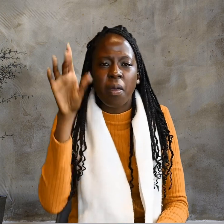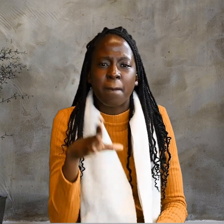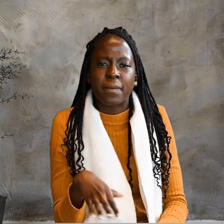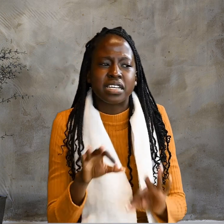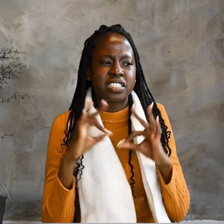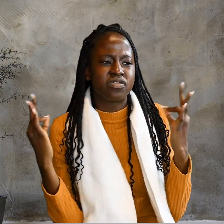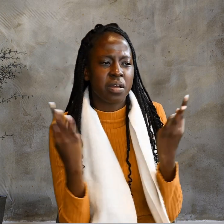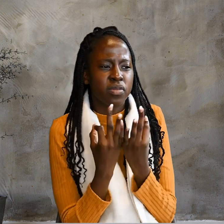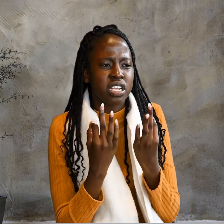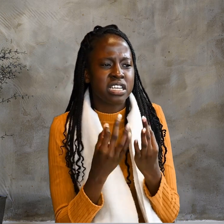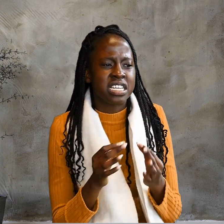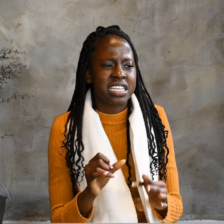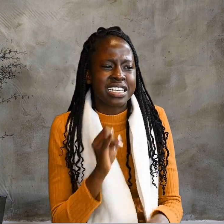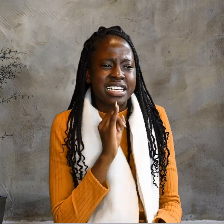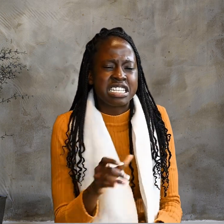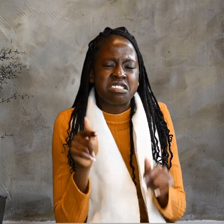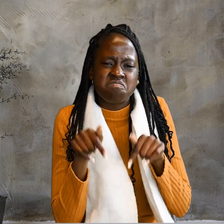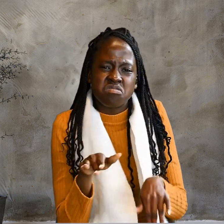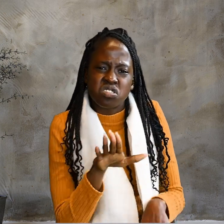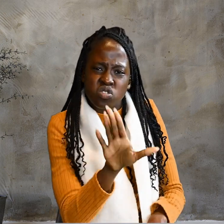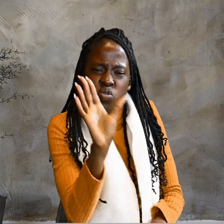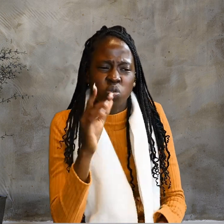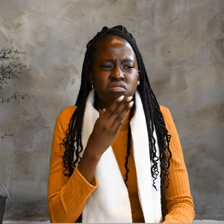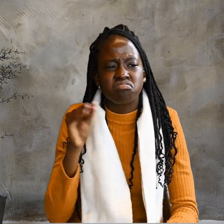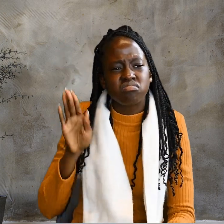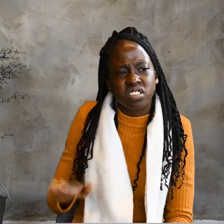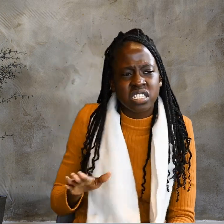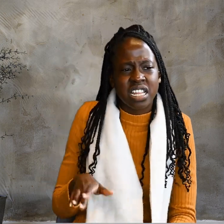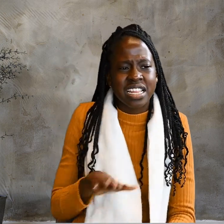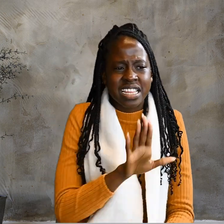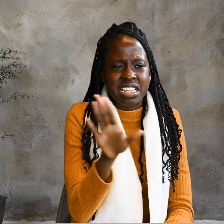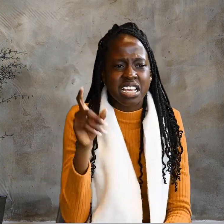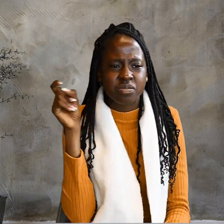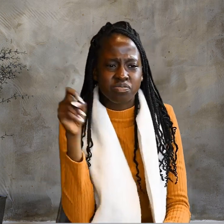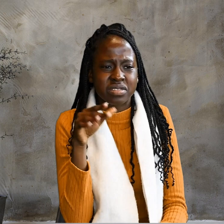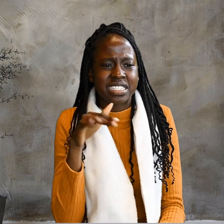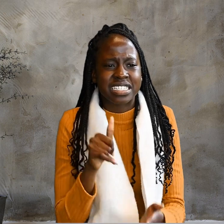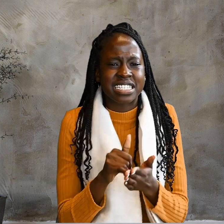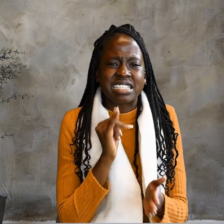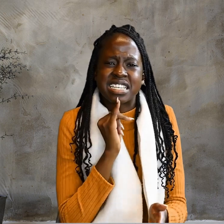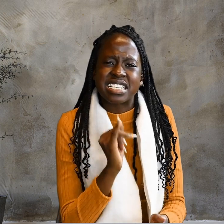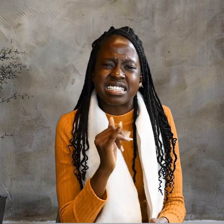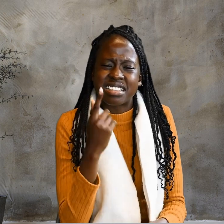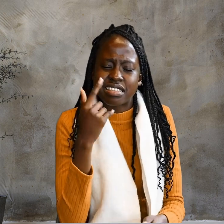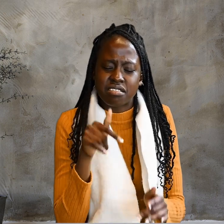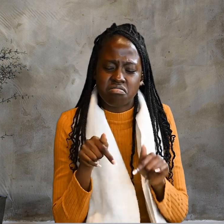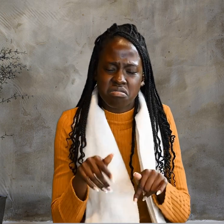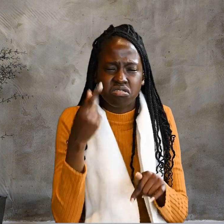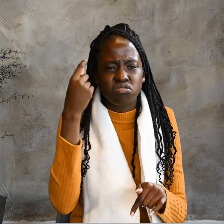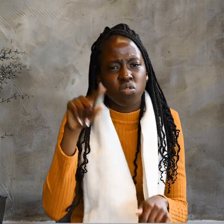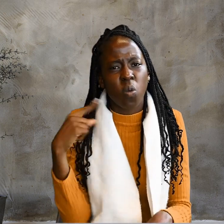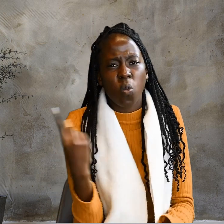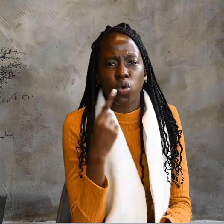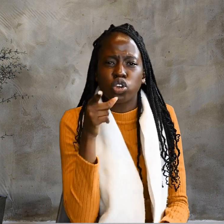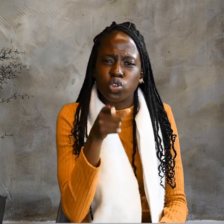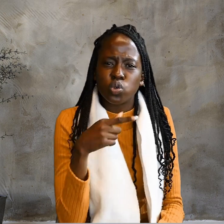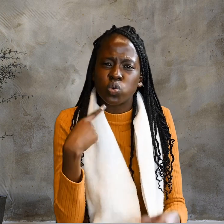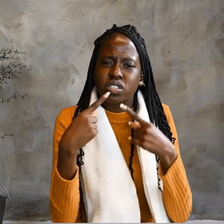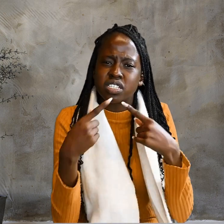your son? They asked. Is this the one you say was born blind? How is it